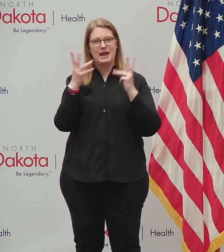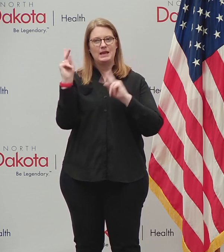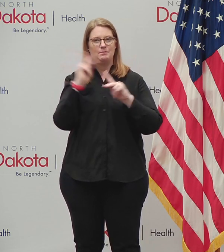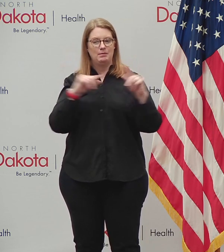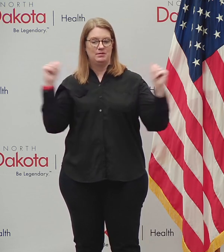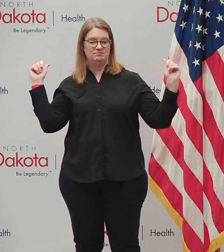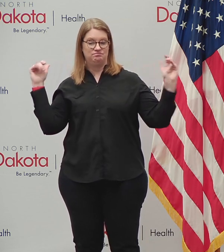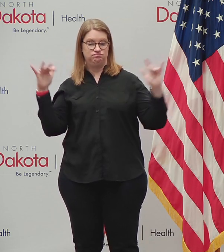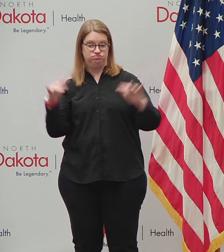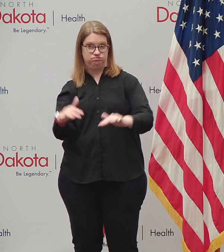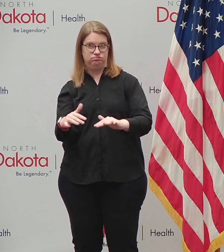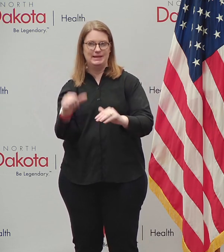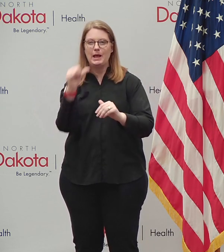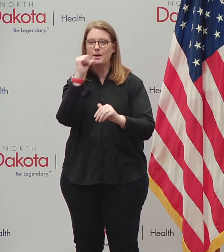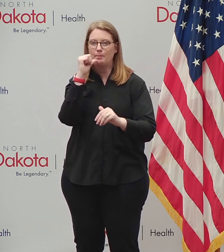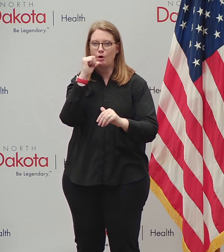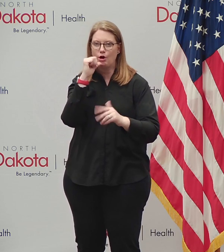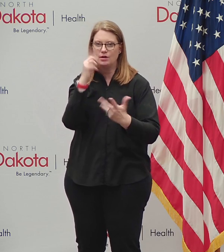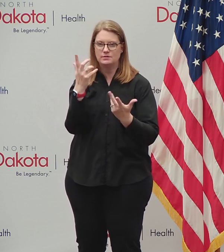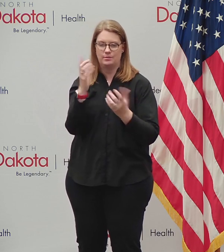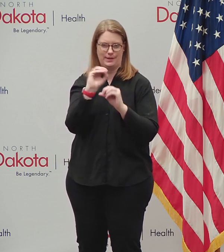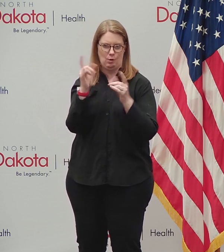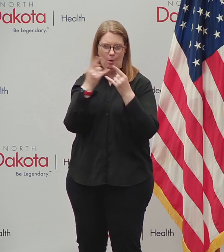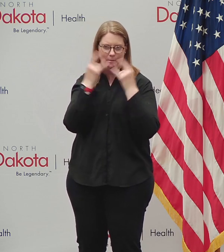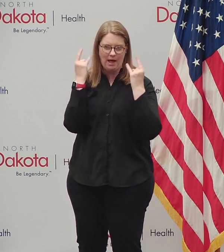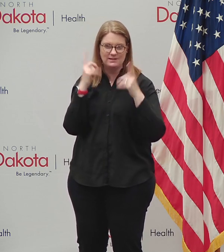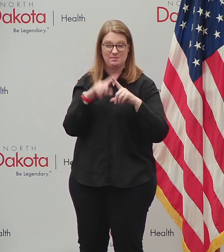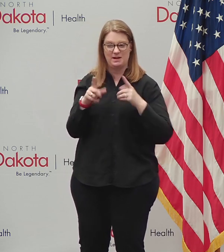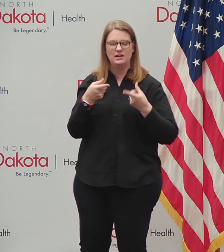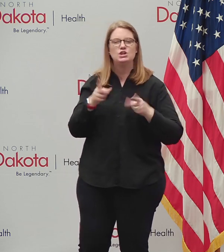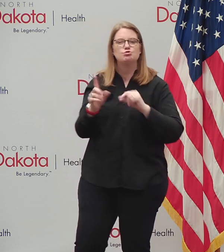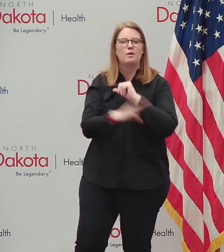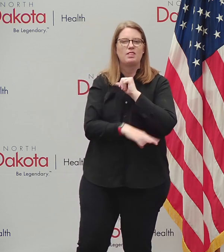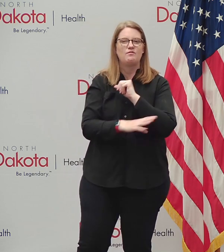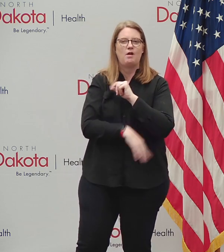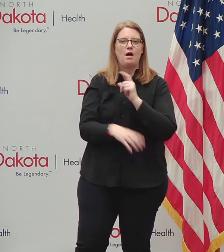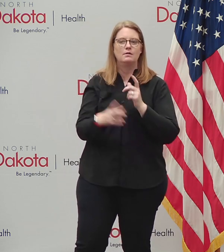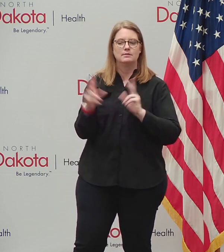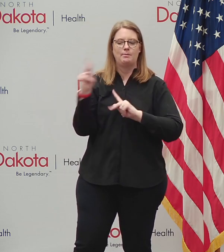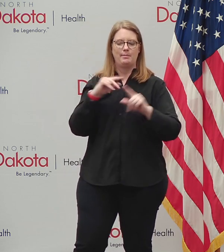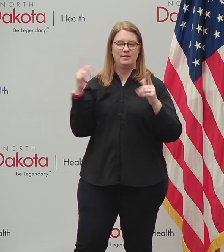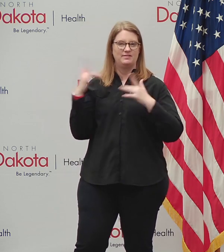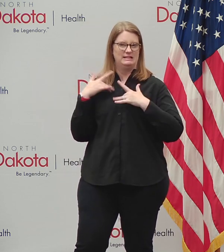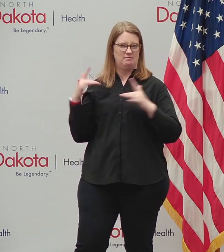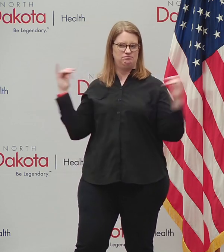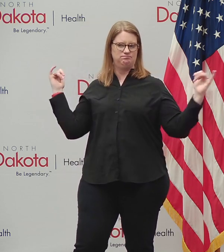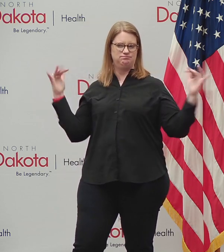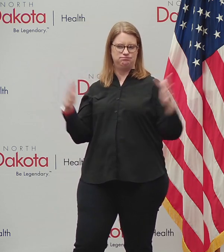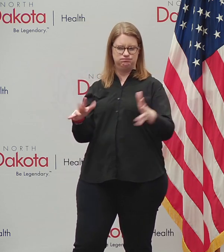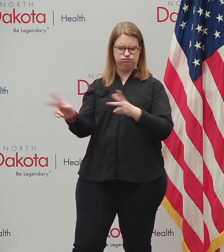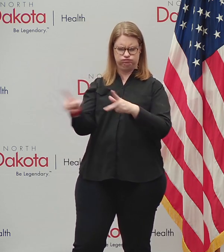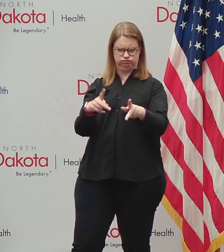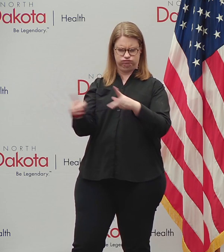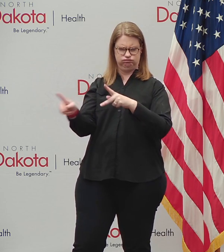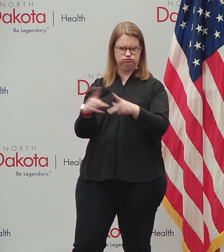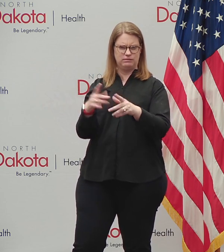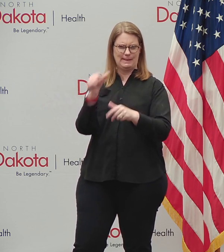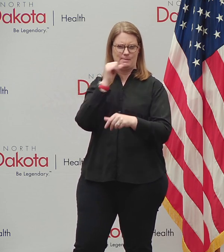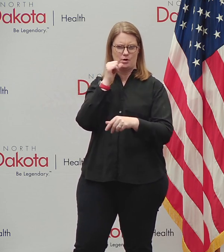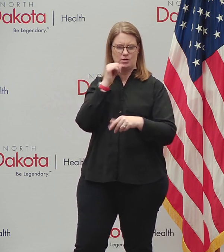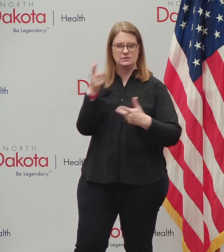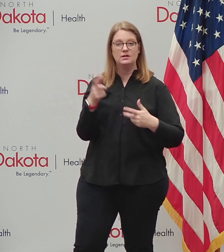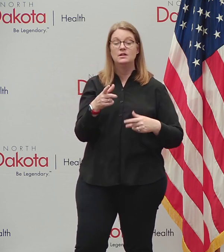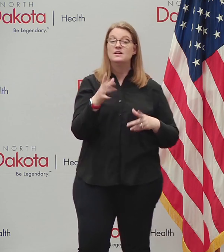unmasked, uh, every weekend, you know, all fall. And we knew that the, the summer that we had some things that were related, we talked about the